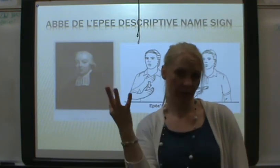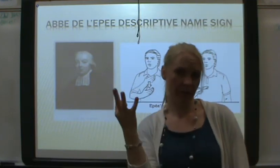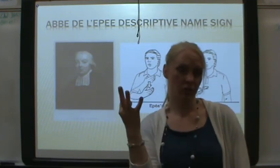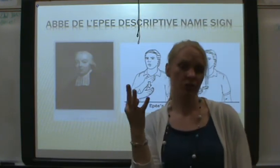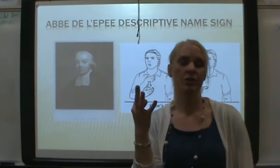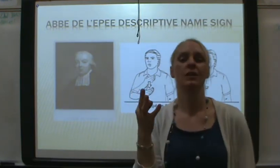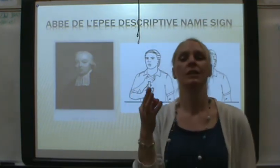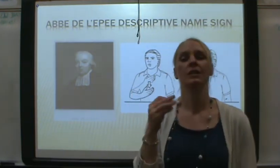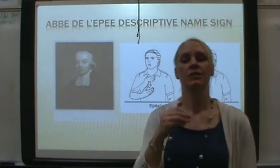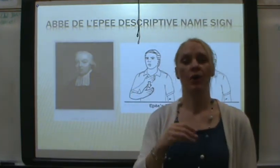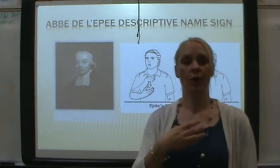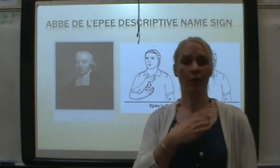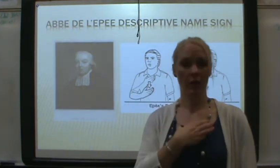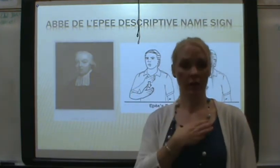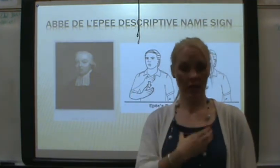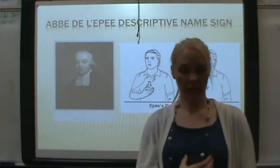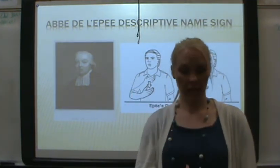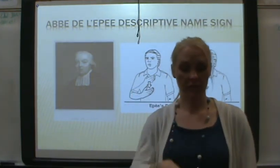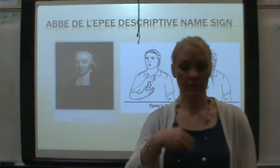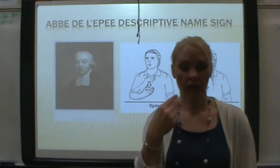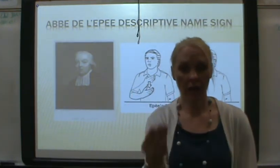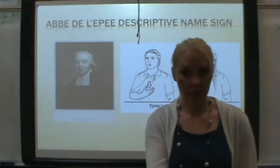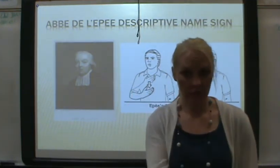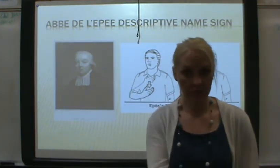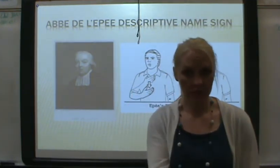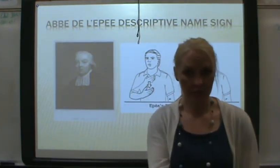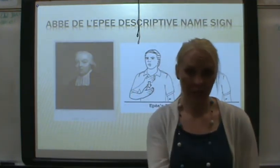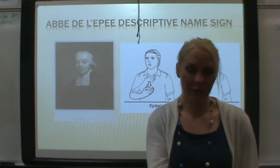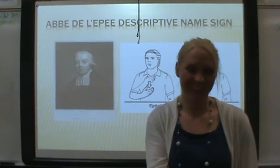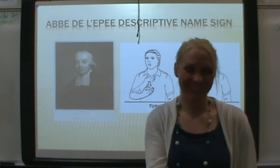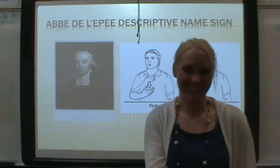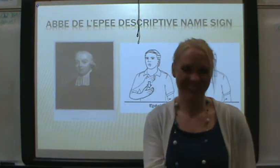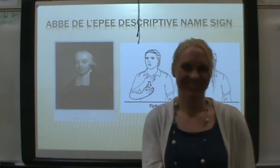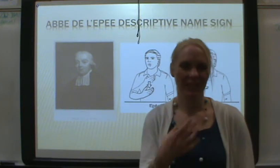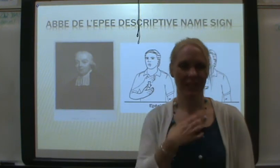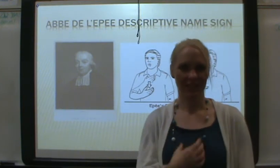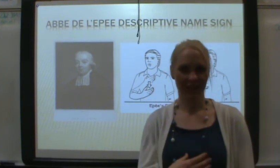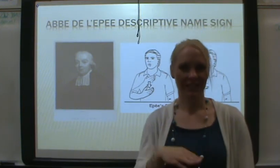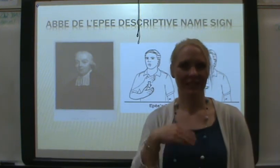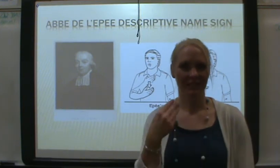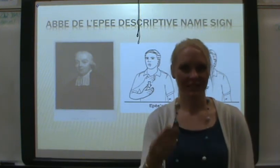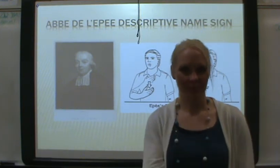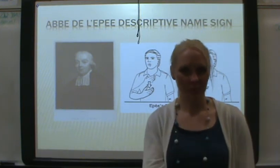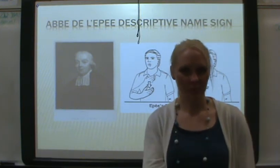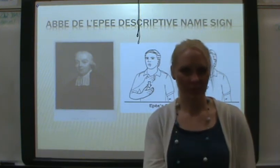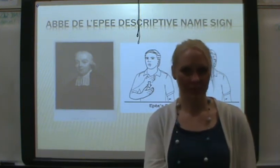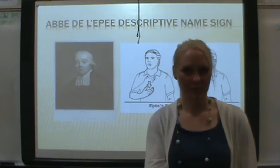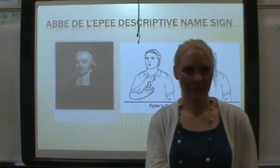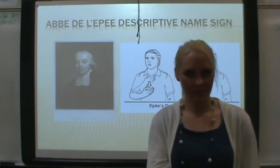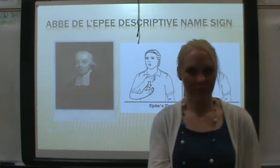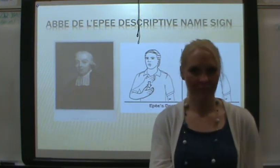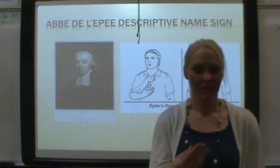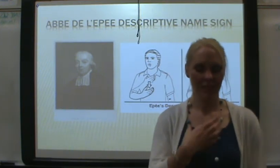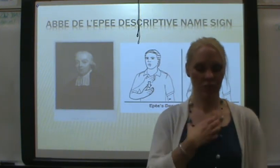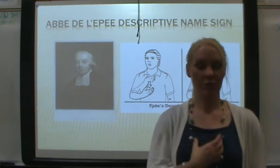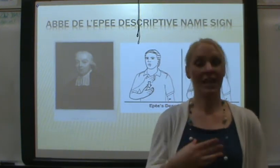French. So, he gave to the hunger. Hungry. Right? He was a priest. So, that